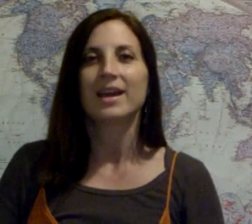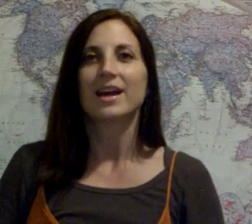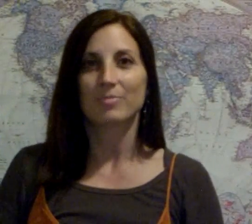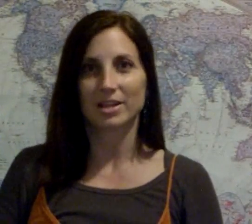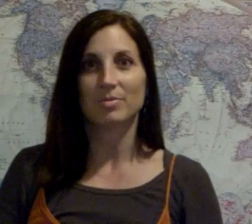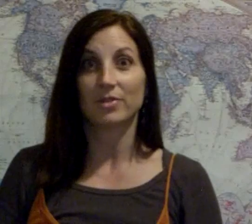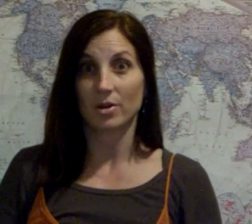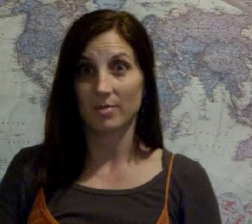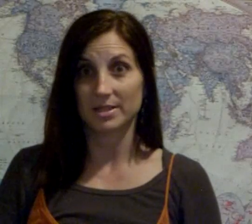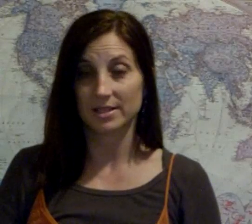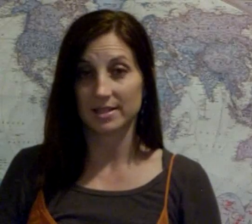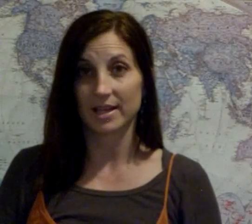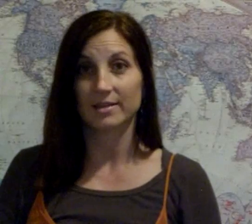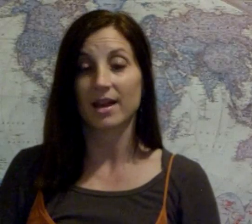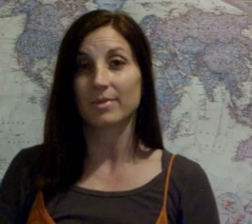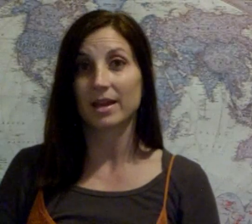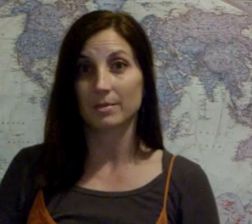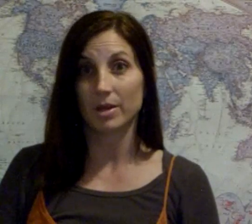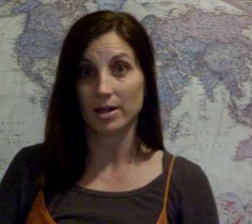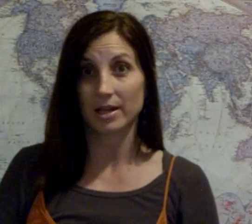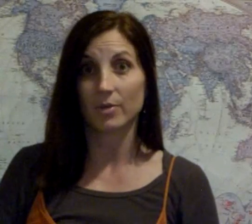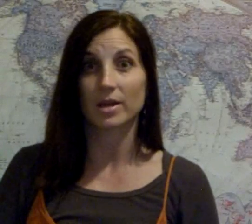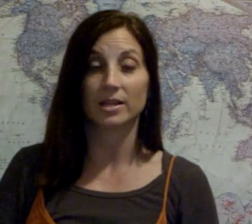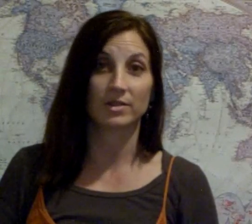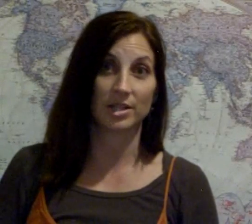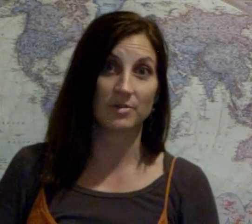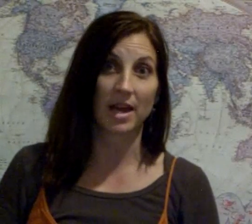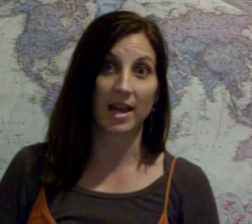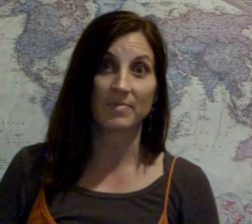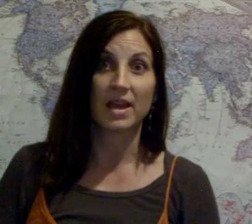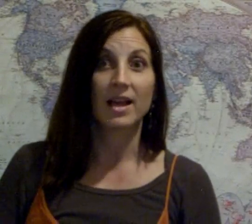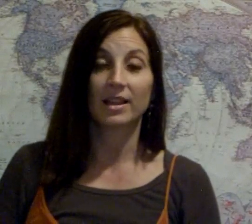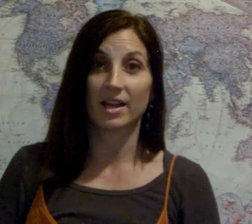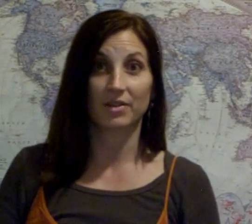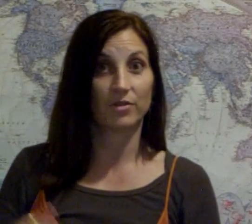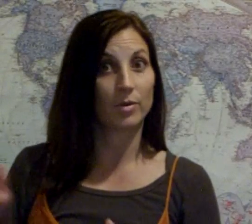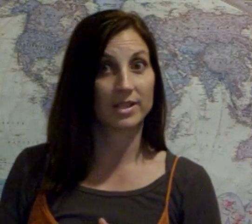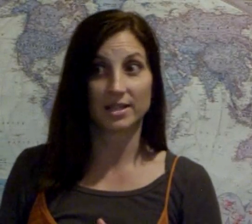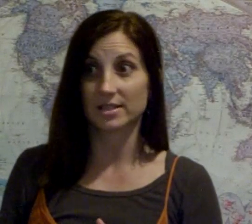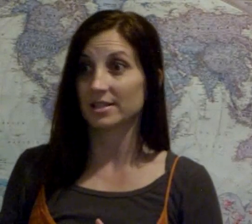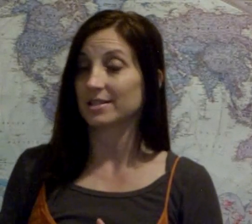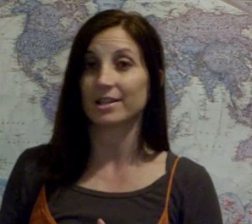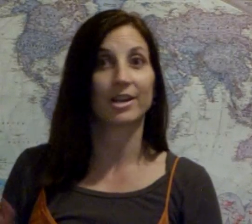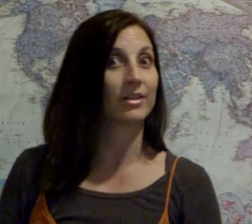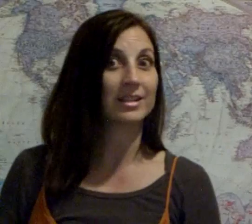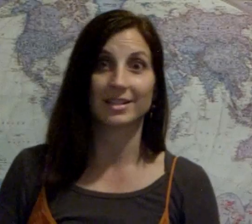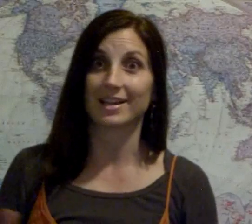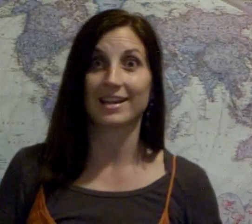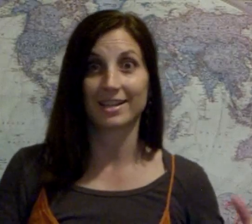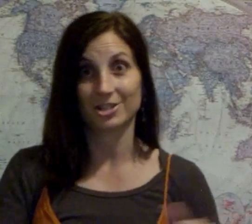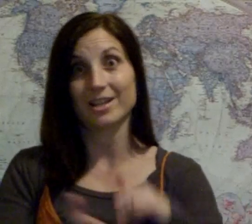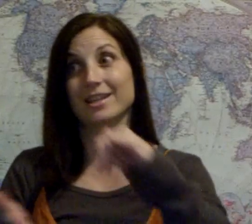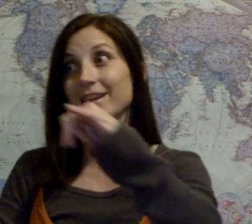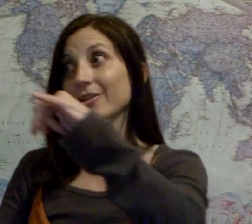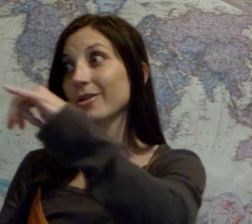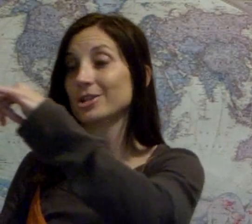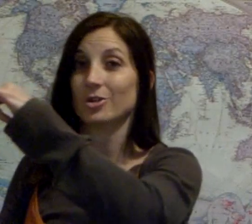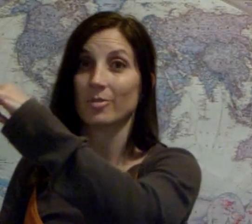I've picked up a few hobbies since then. I began blogging when I lived in the UK. Life in Fort Worth, Texas isn't nearly as exciting as jet-setting across Europe